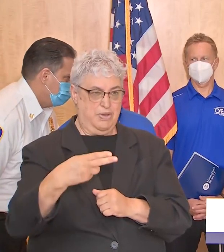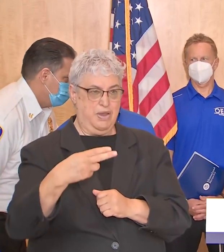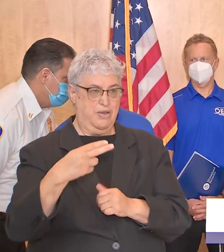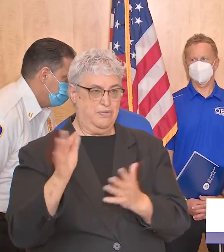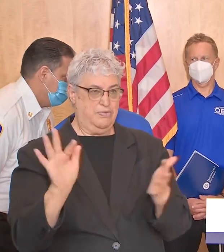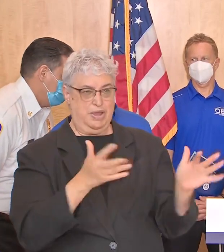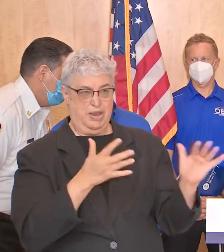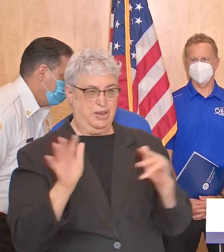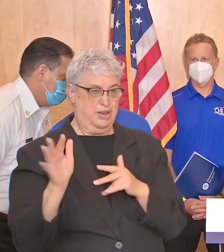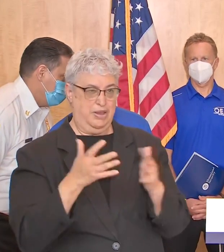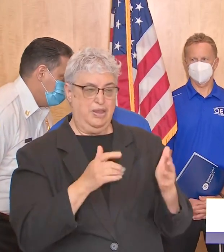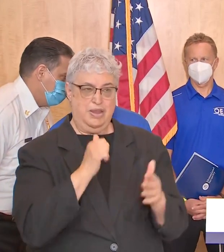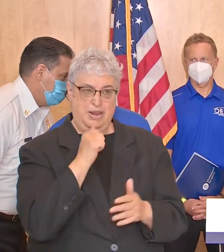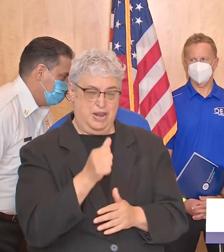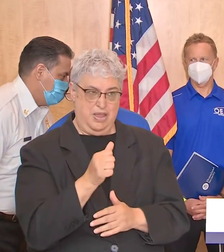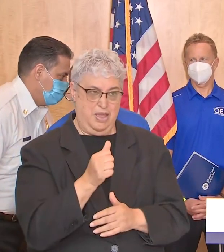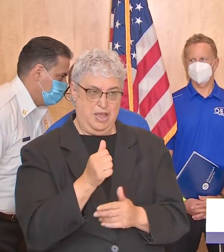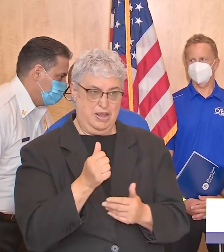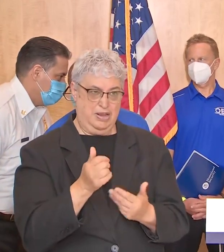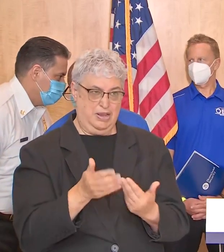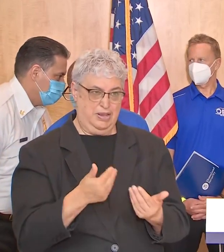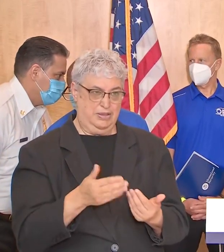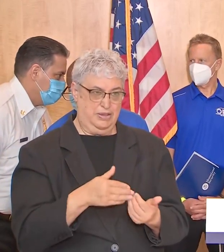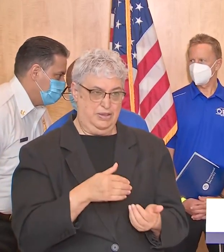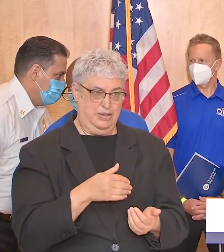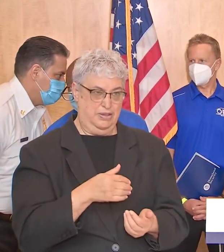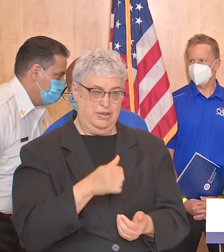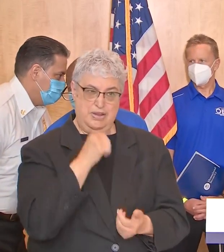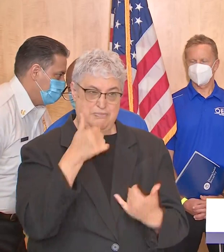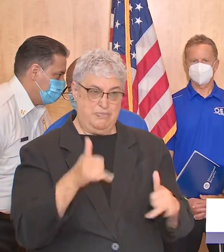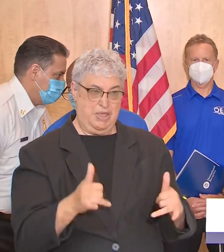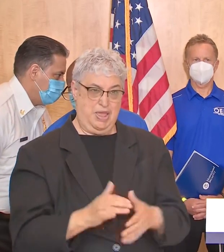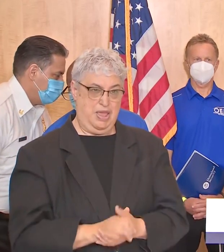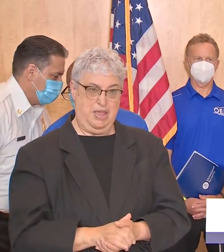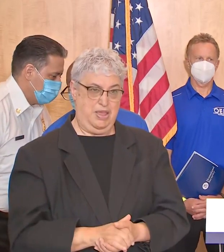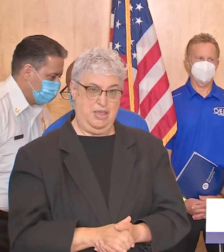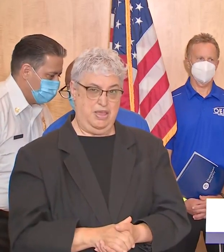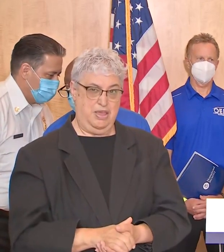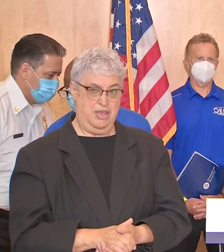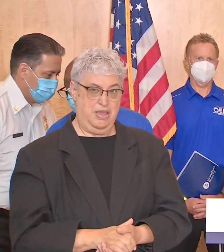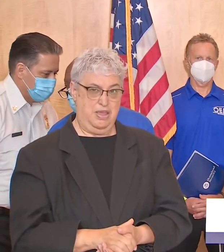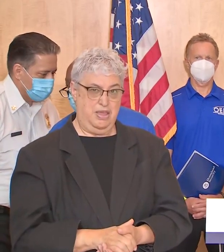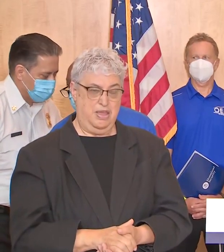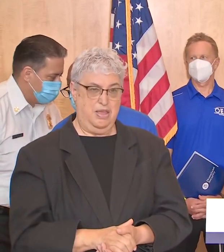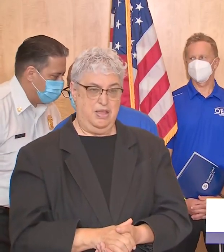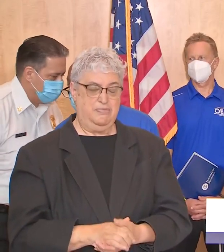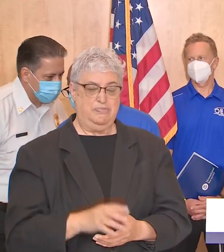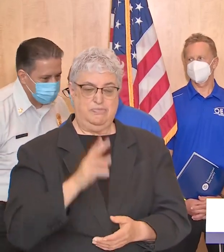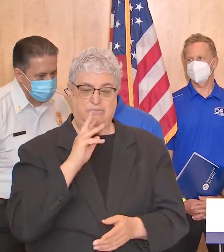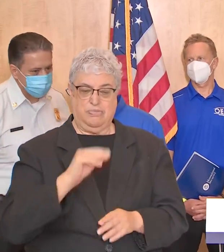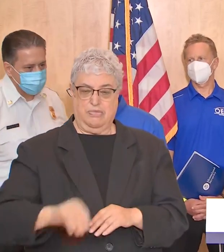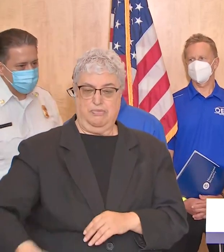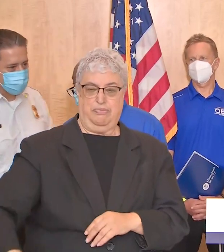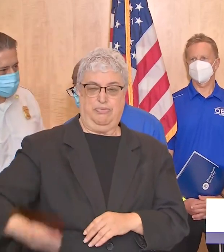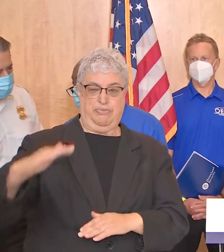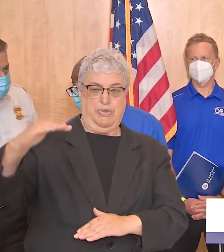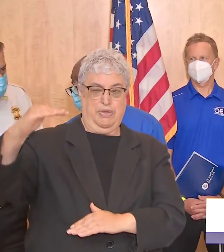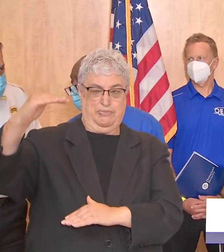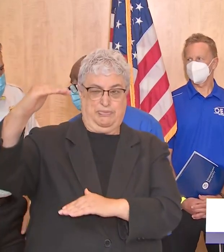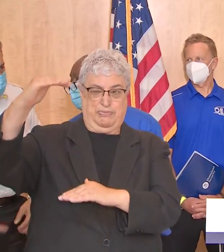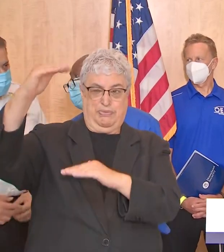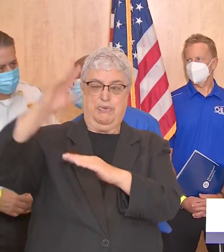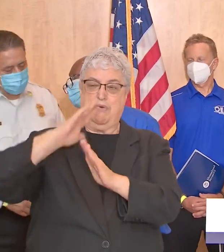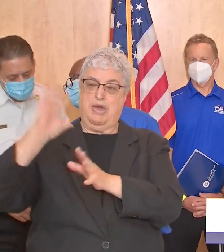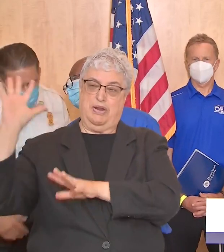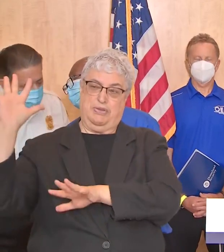is not anything to dismiss we know that the surge expected in the lake charles area